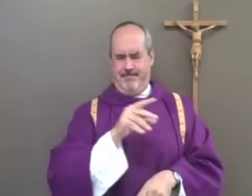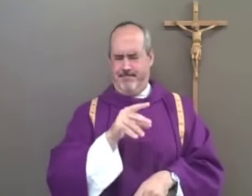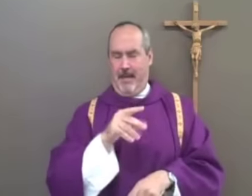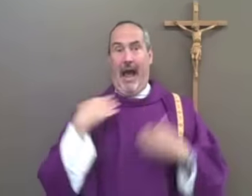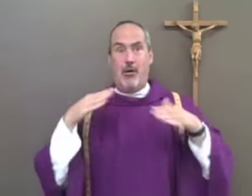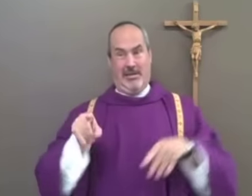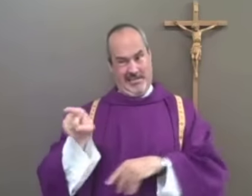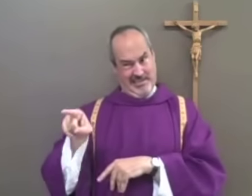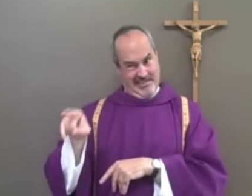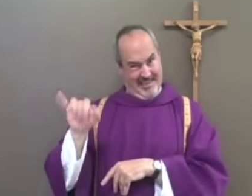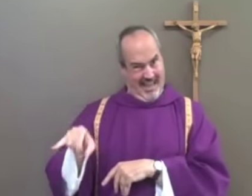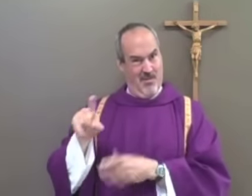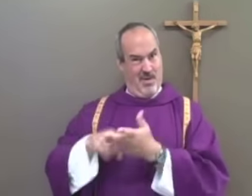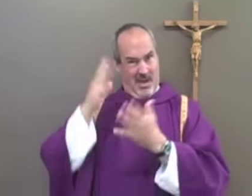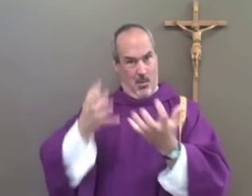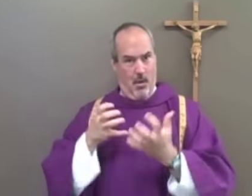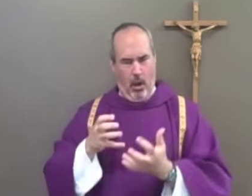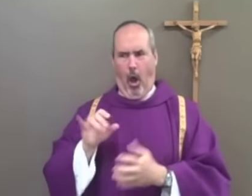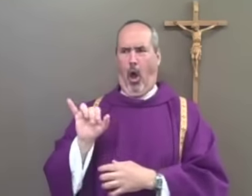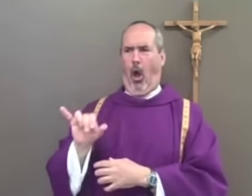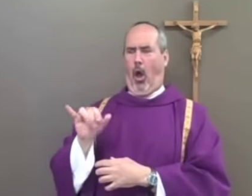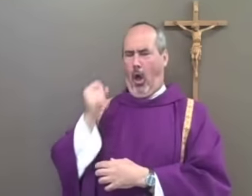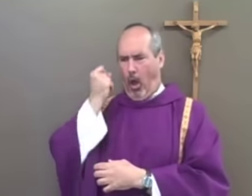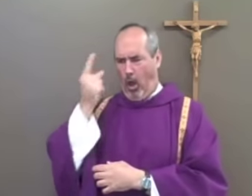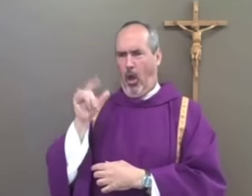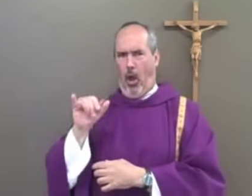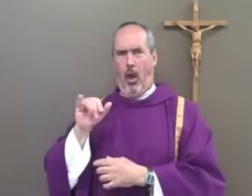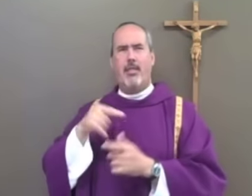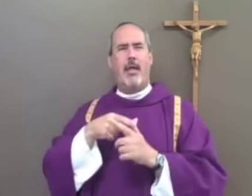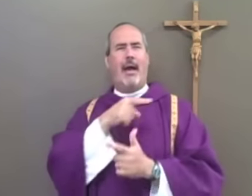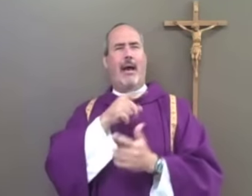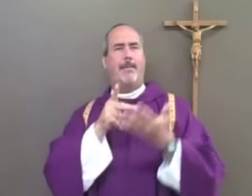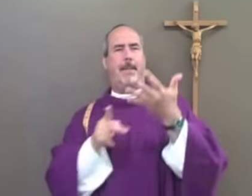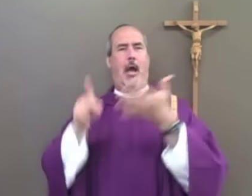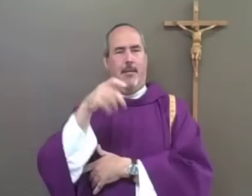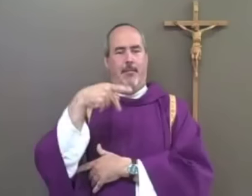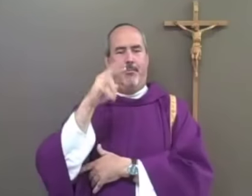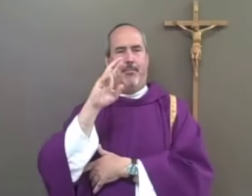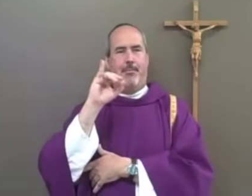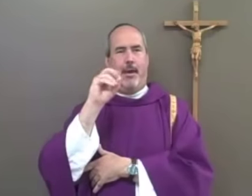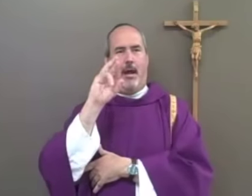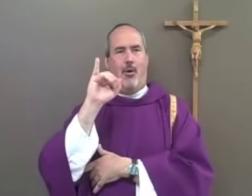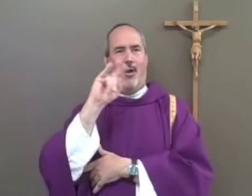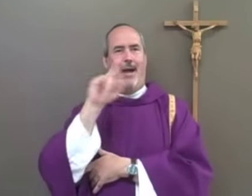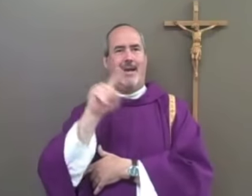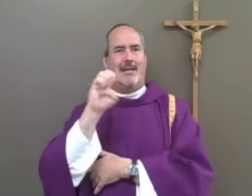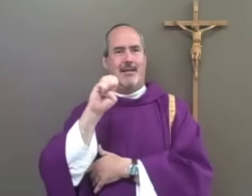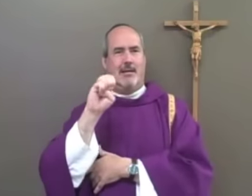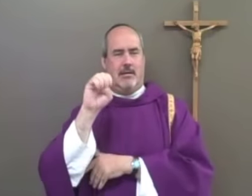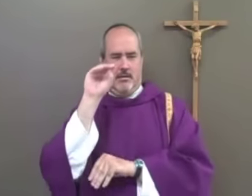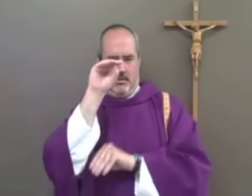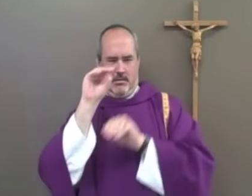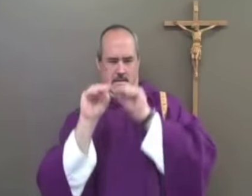The devil tempted him and he ignored him, but then the angel came and helped him see.